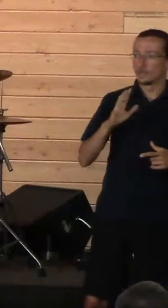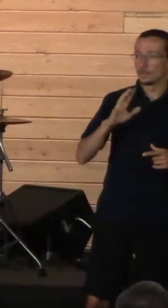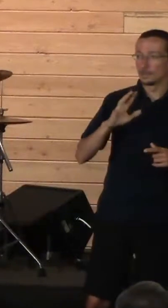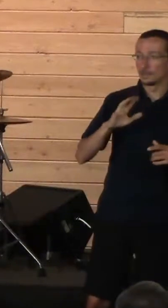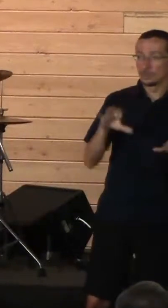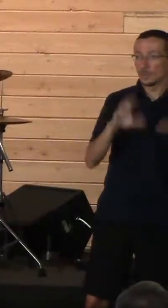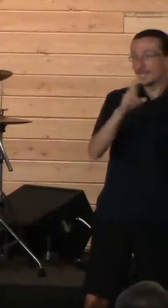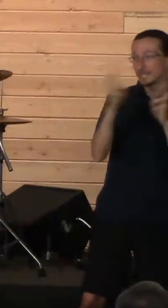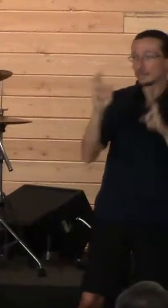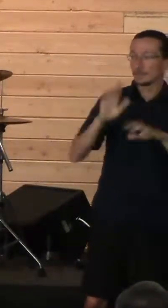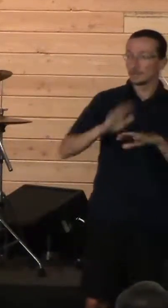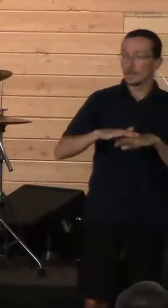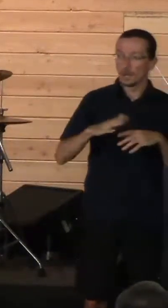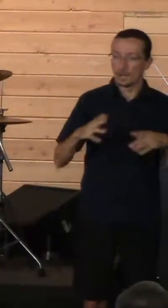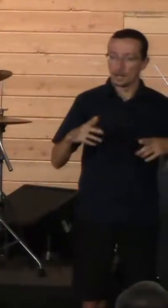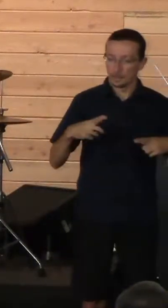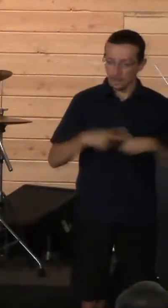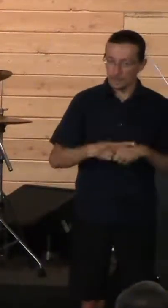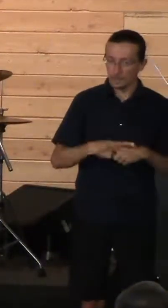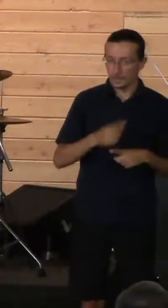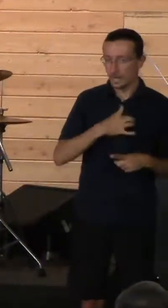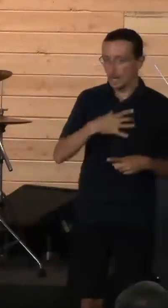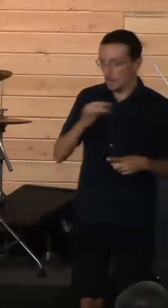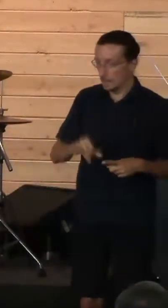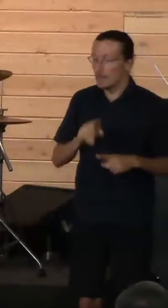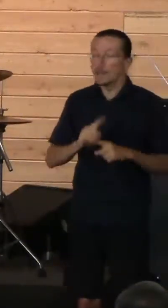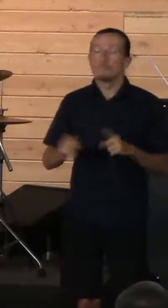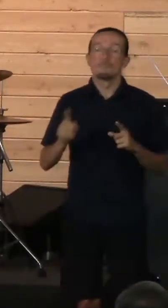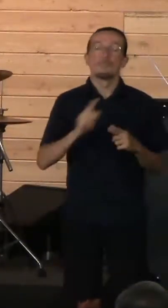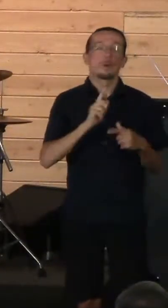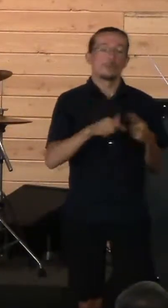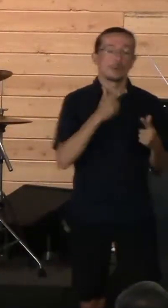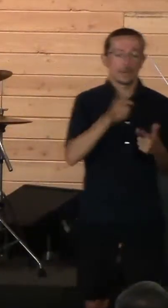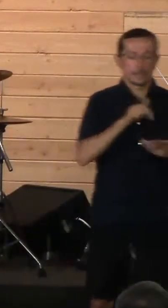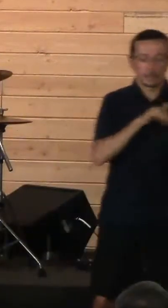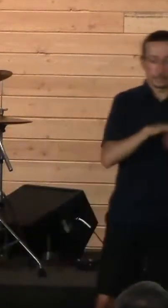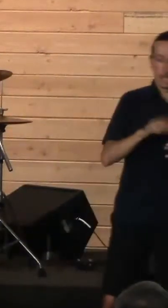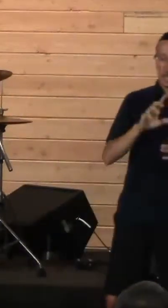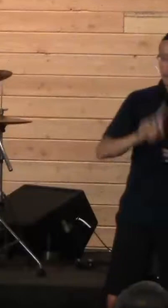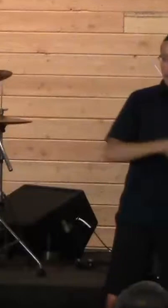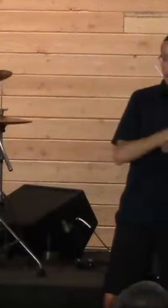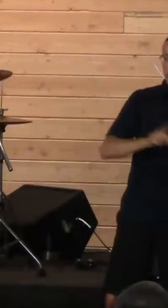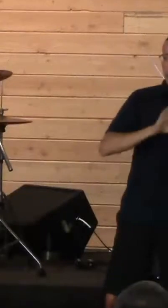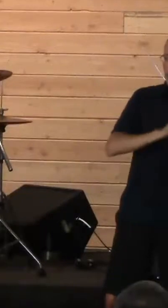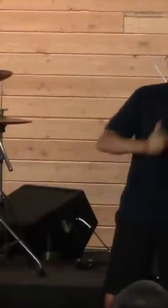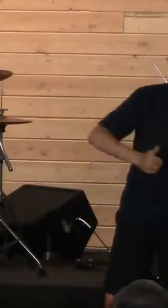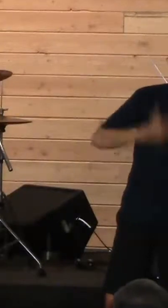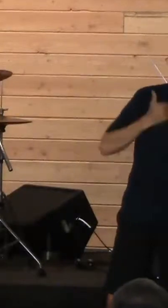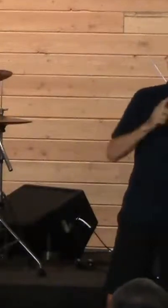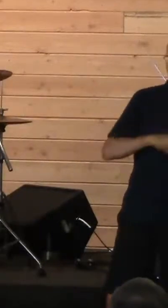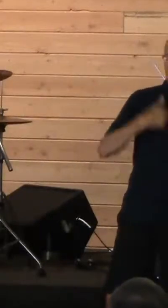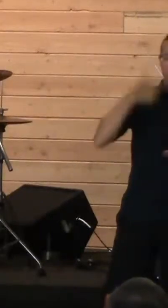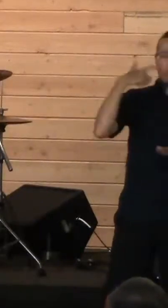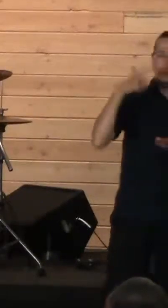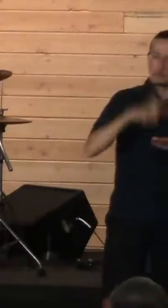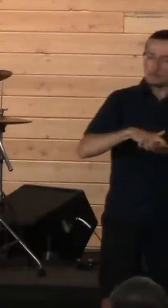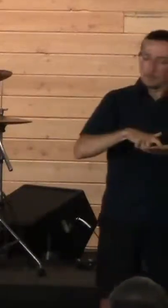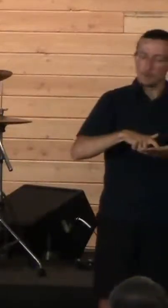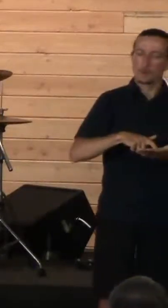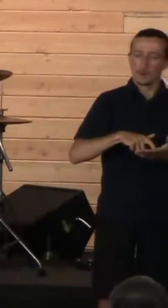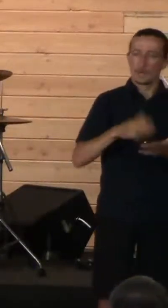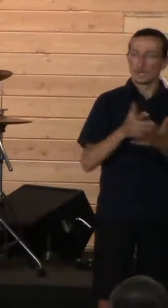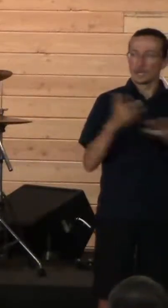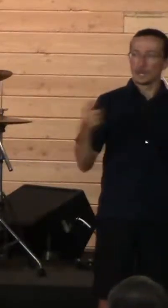but I'm pouring into the life of David, and what I'm seeing is this unresolved